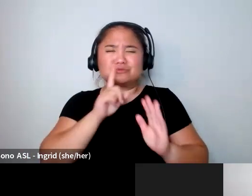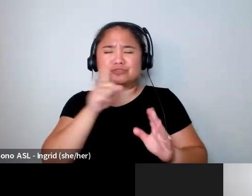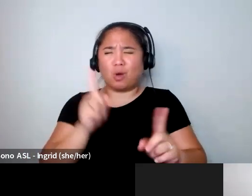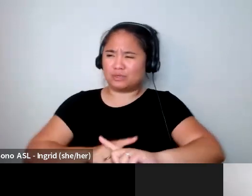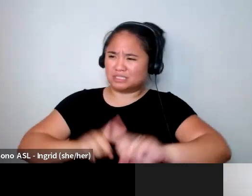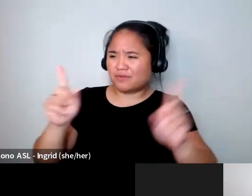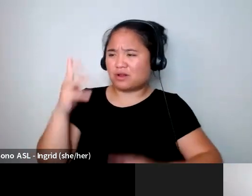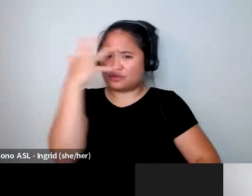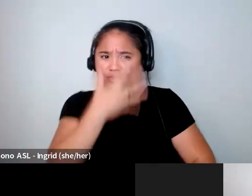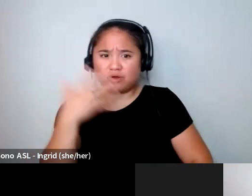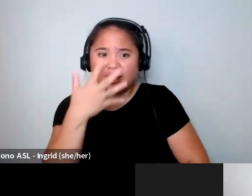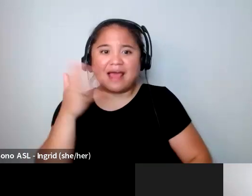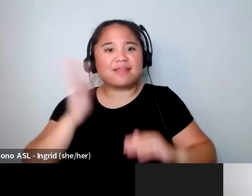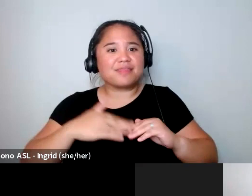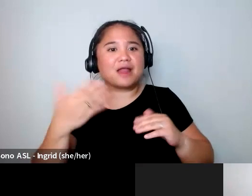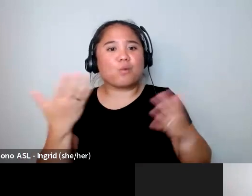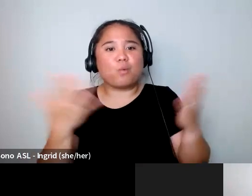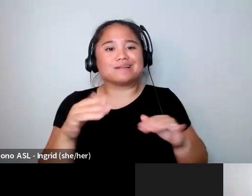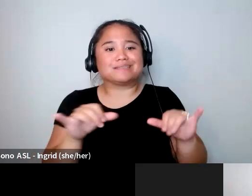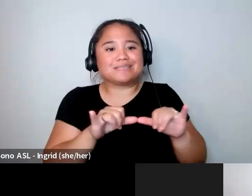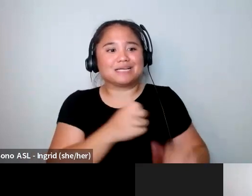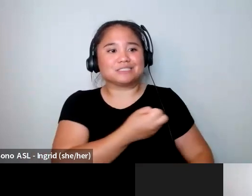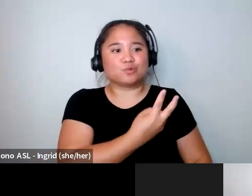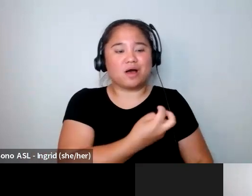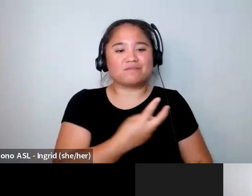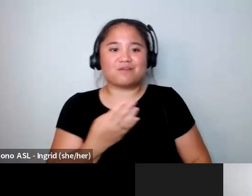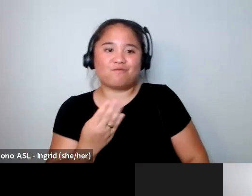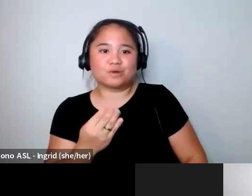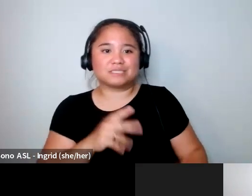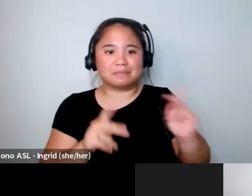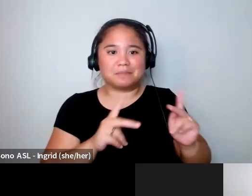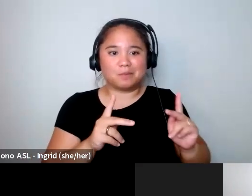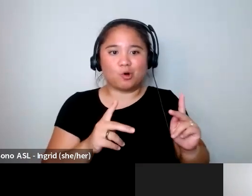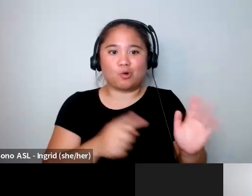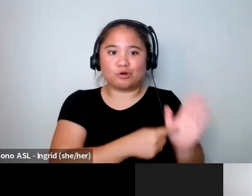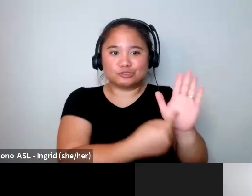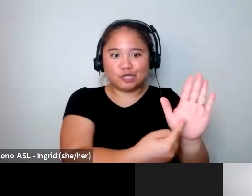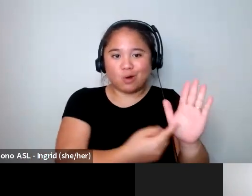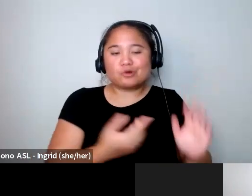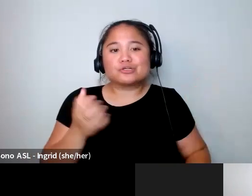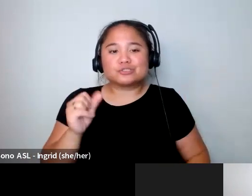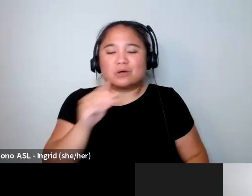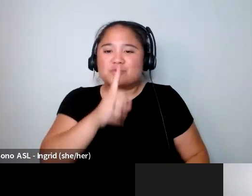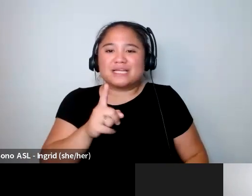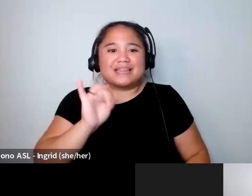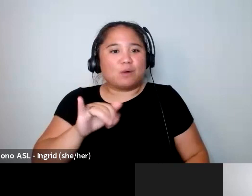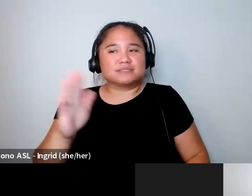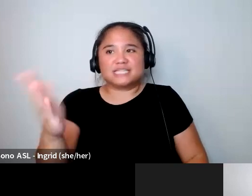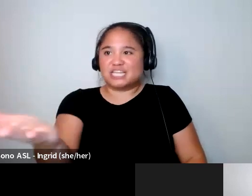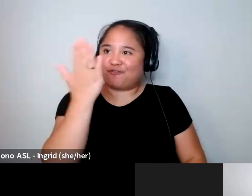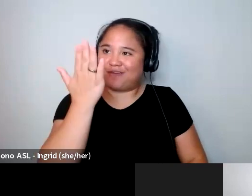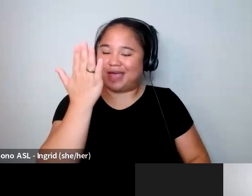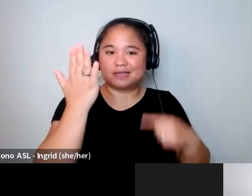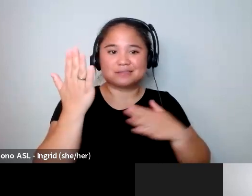than what the size 12 14 people had you know and so it was very in your face and it was